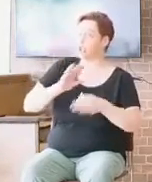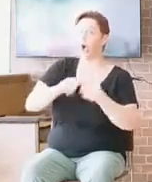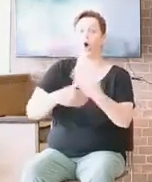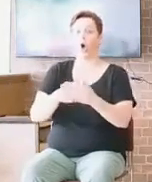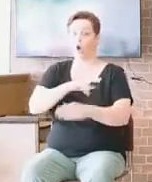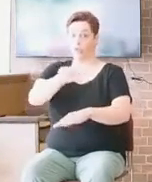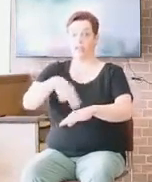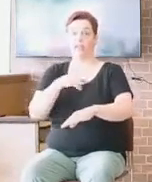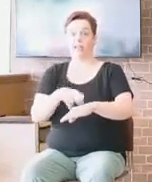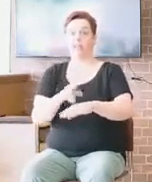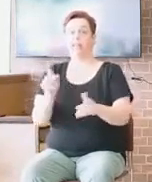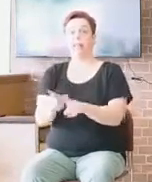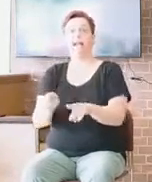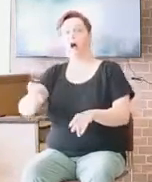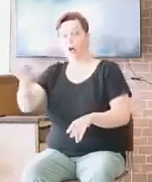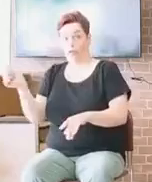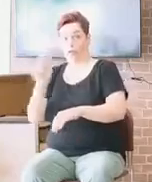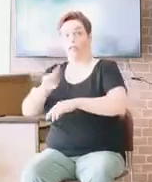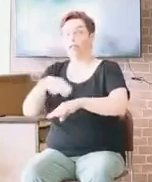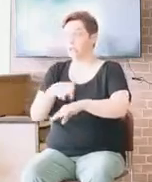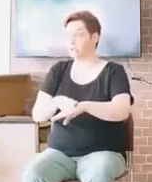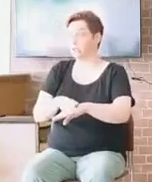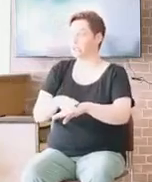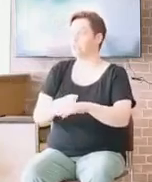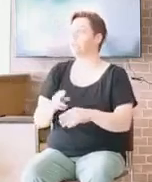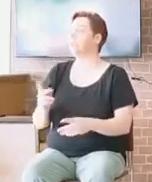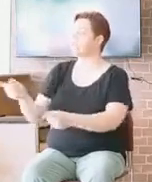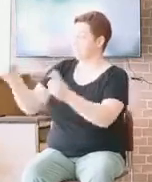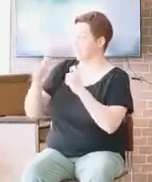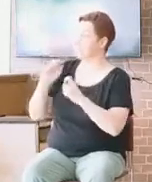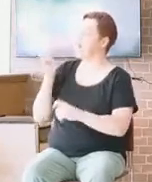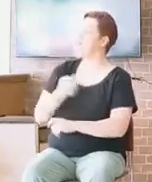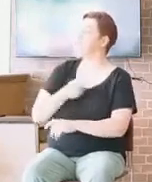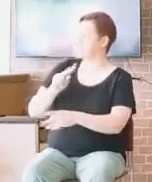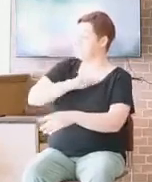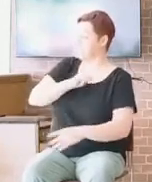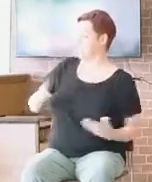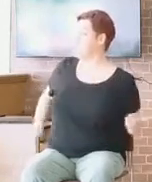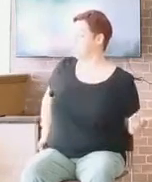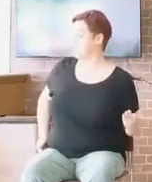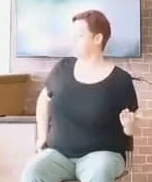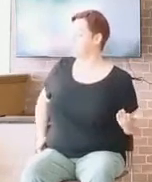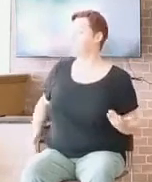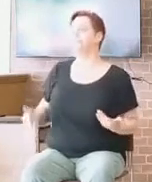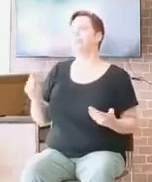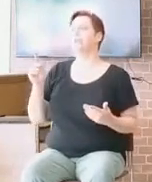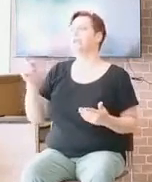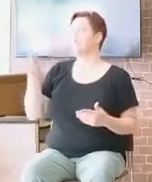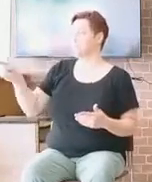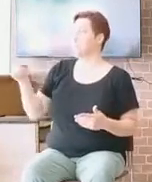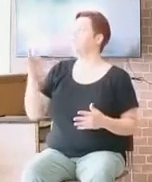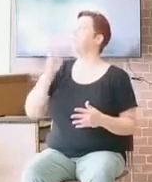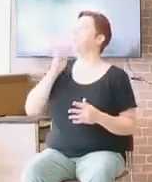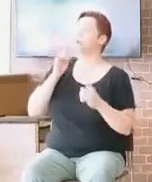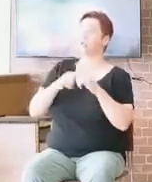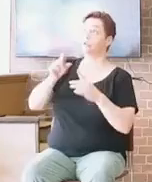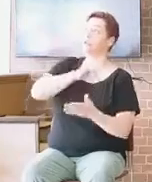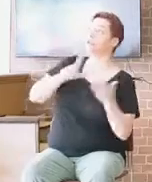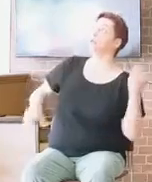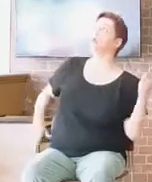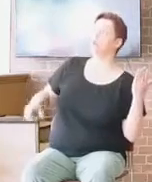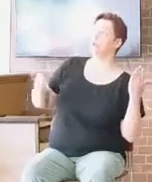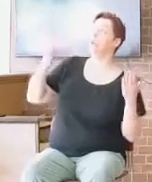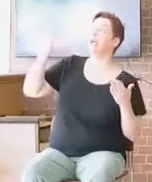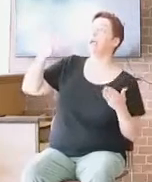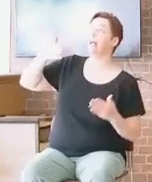Samuel prayed unto the Lord. And the Lord said unto Samuel, hearken unto the voice of the people and all that they